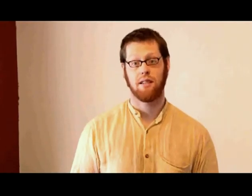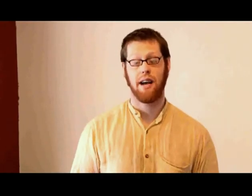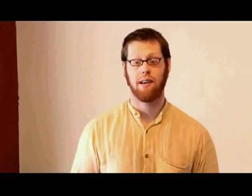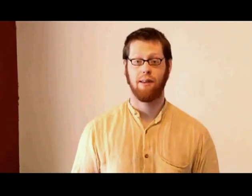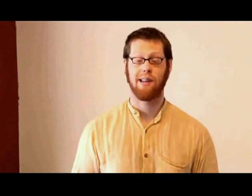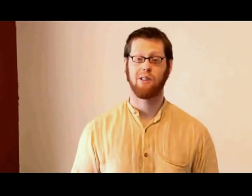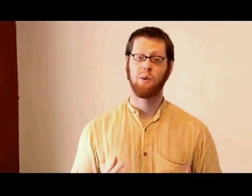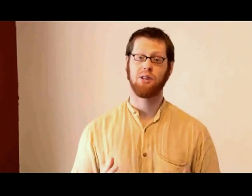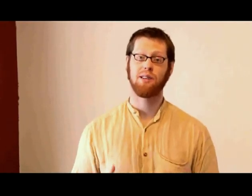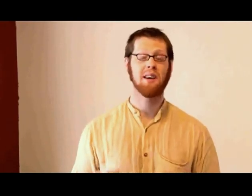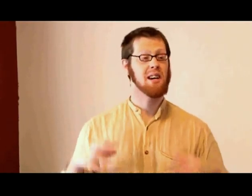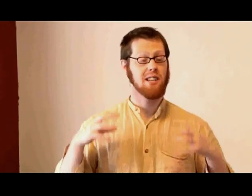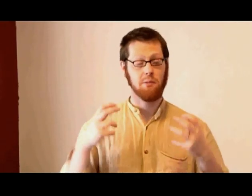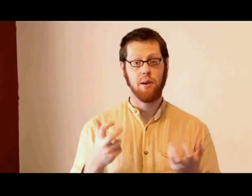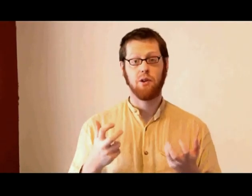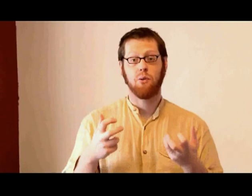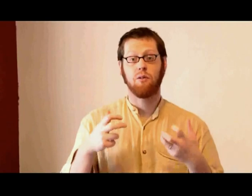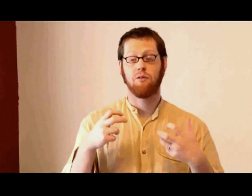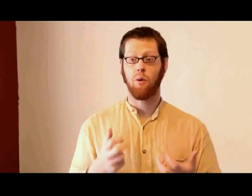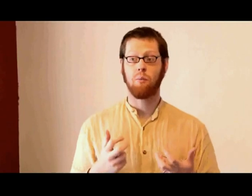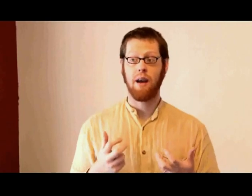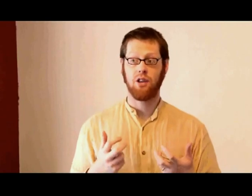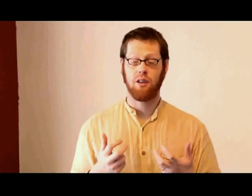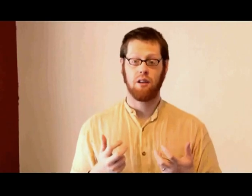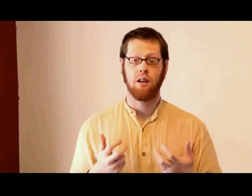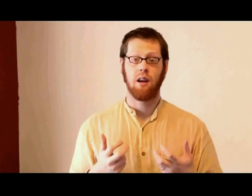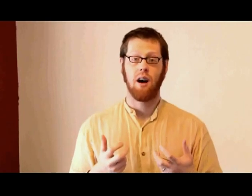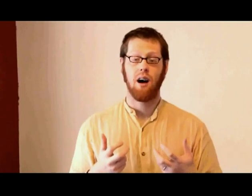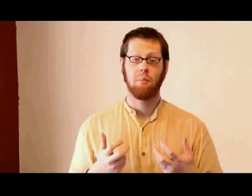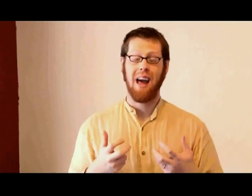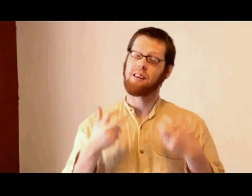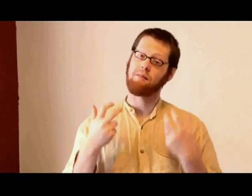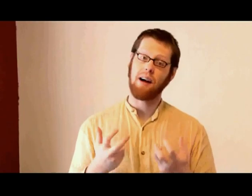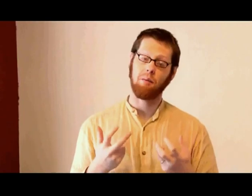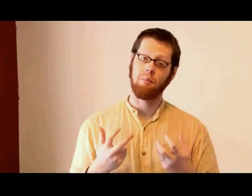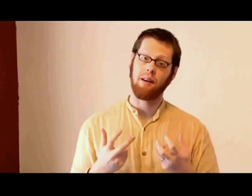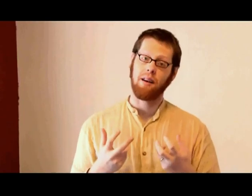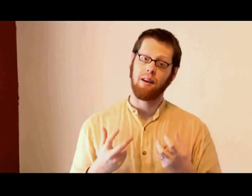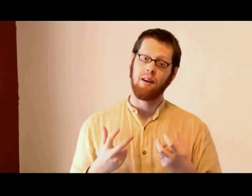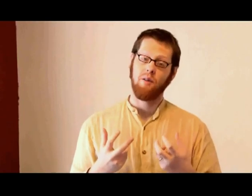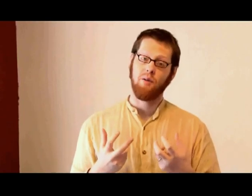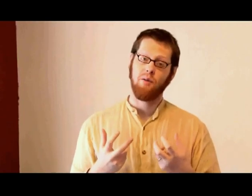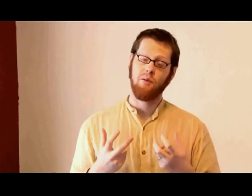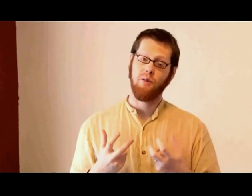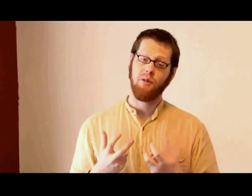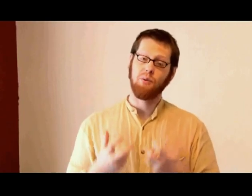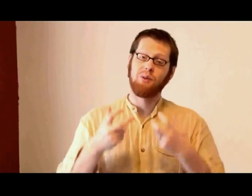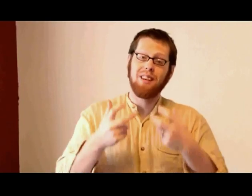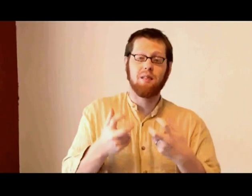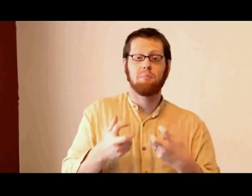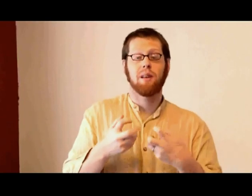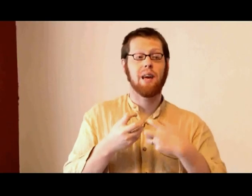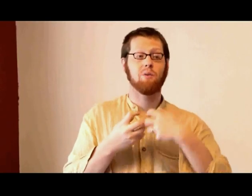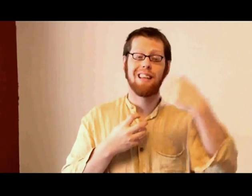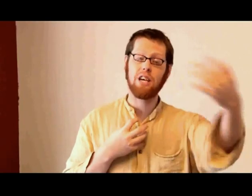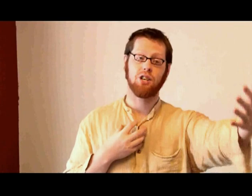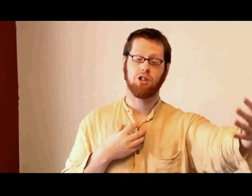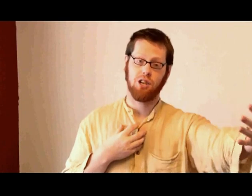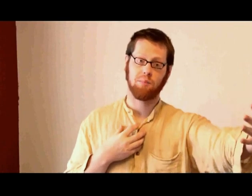Society of Friends, which is spiritual formation and development through discipline and relationships,